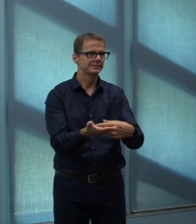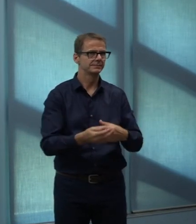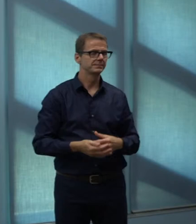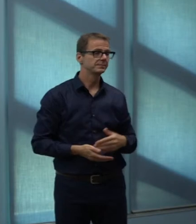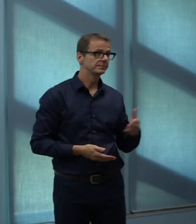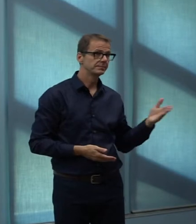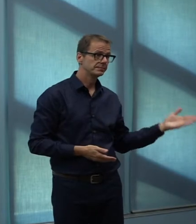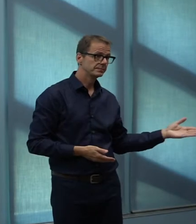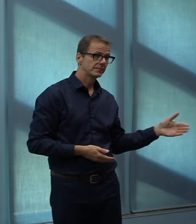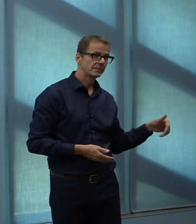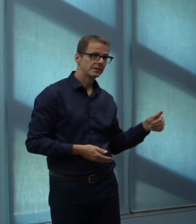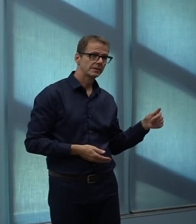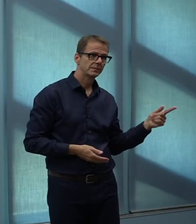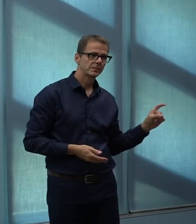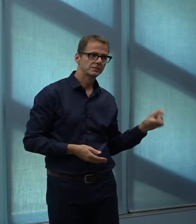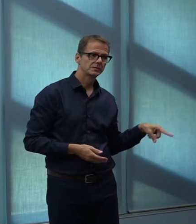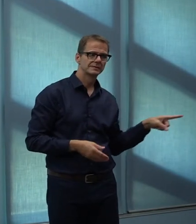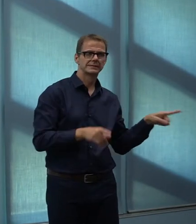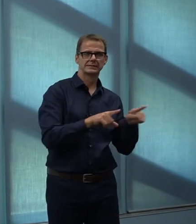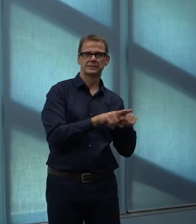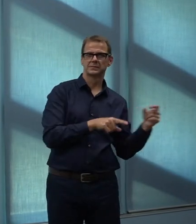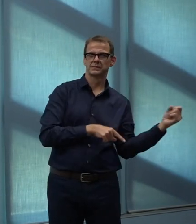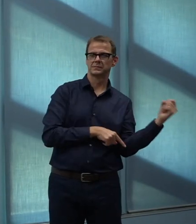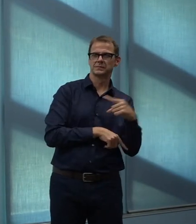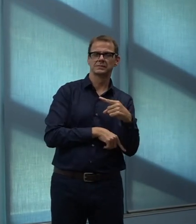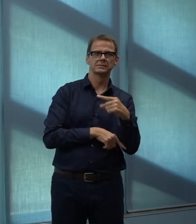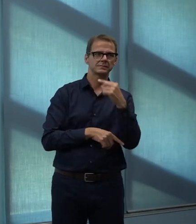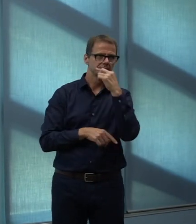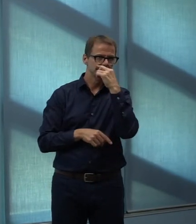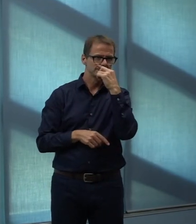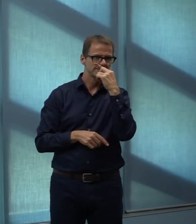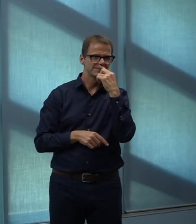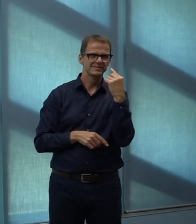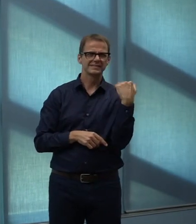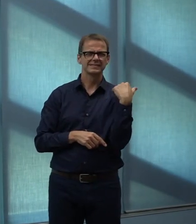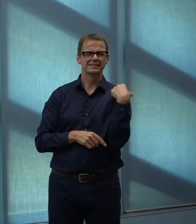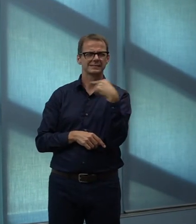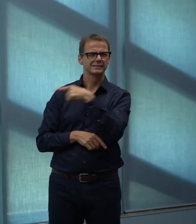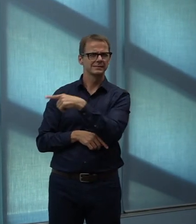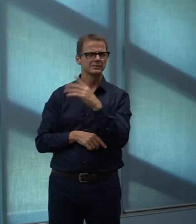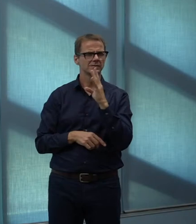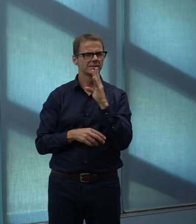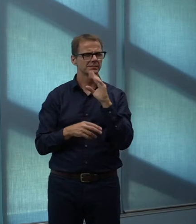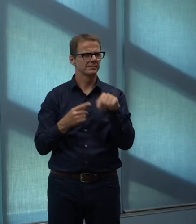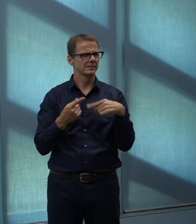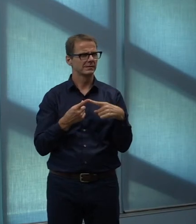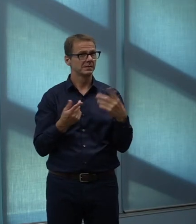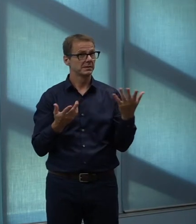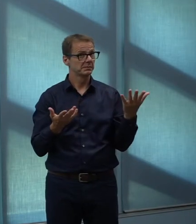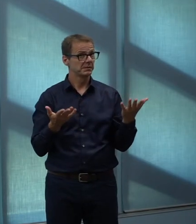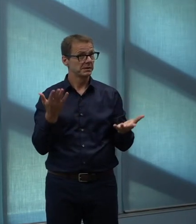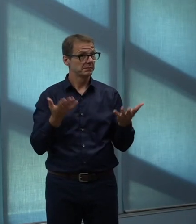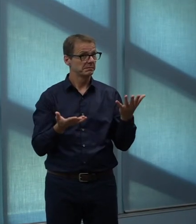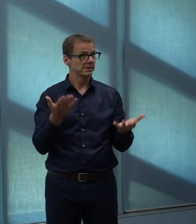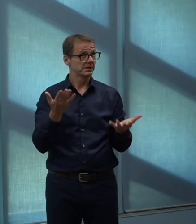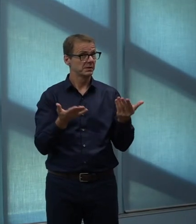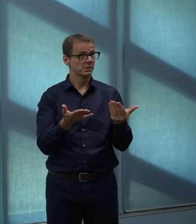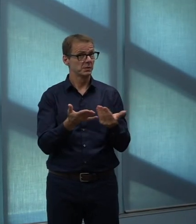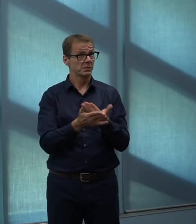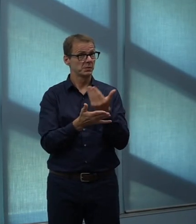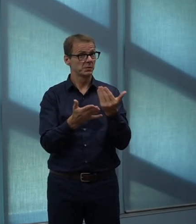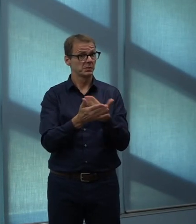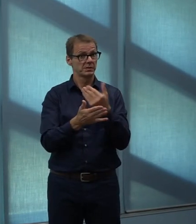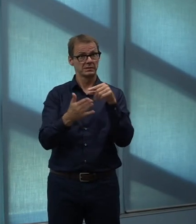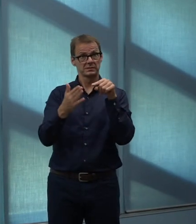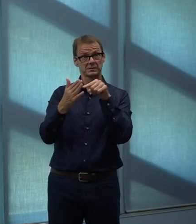you know, new versions of White Ave and things like that. You know, that's what we could see with these restrictions removed. So